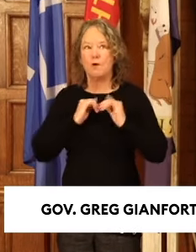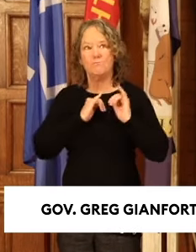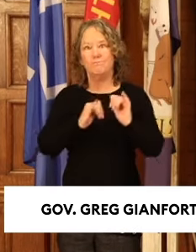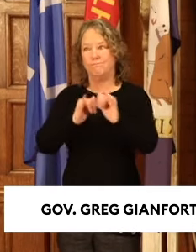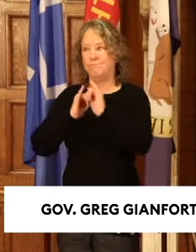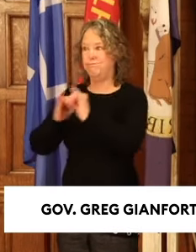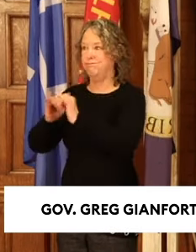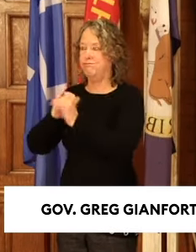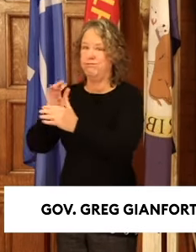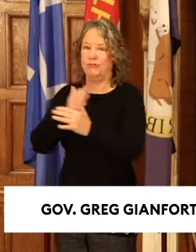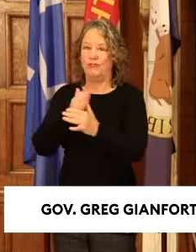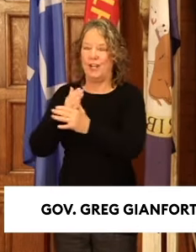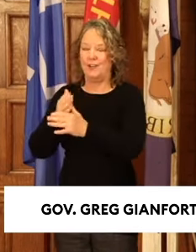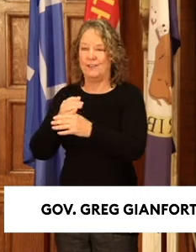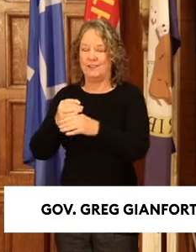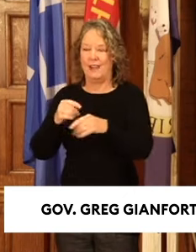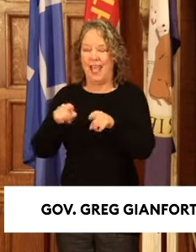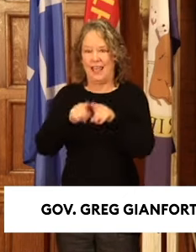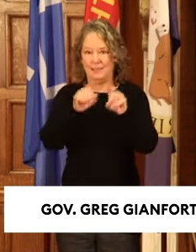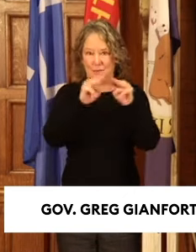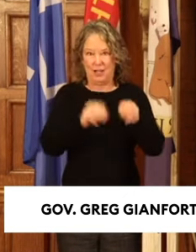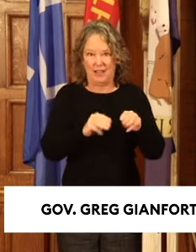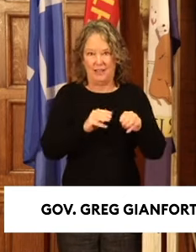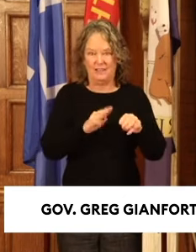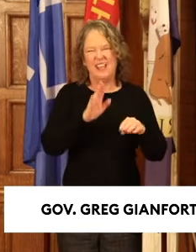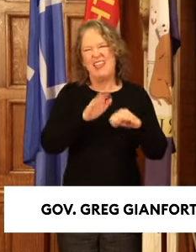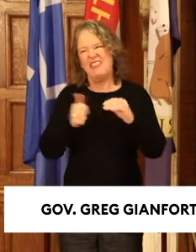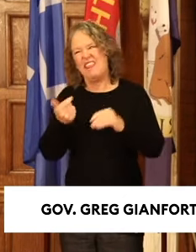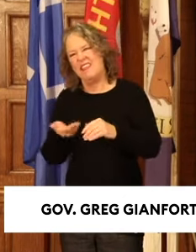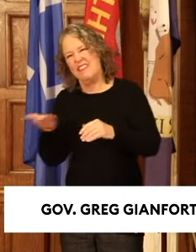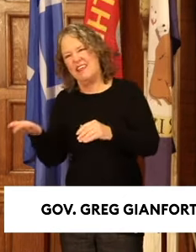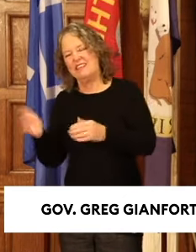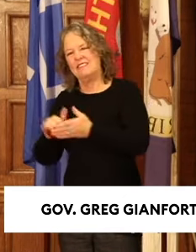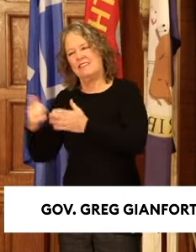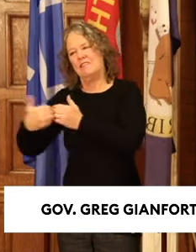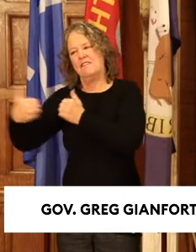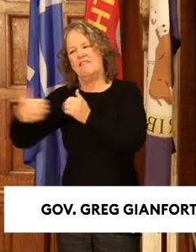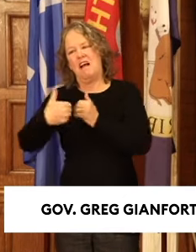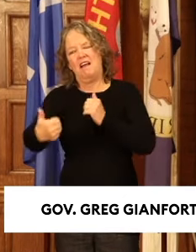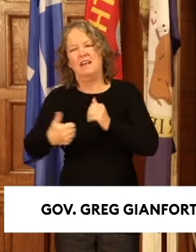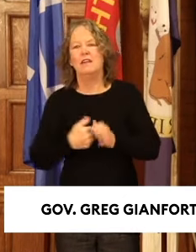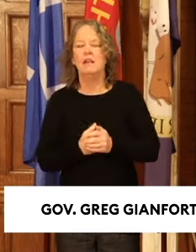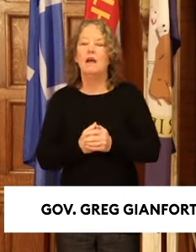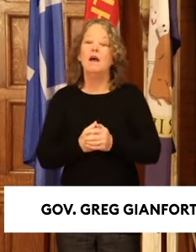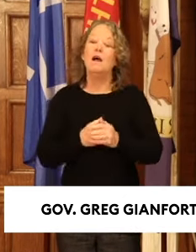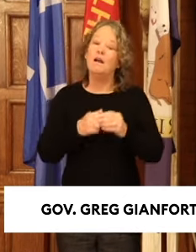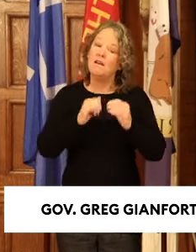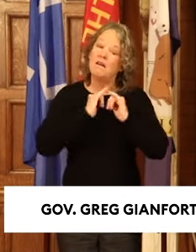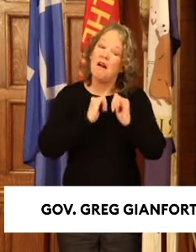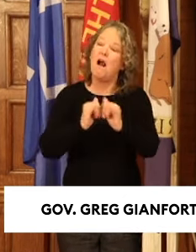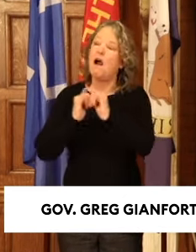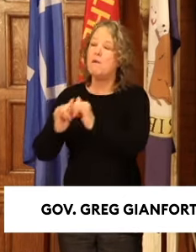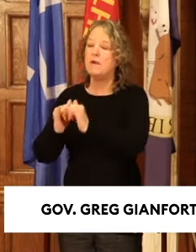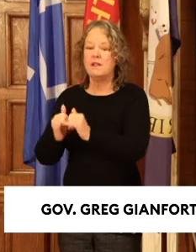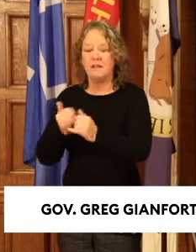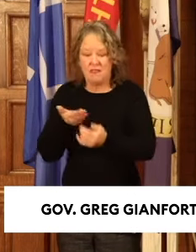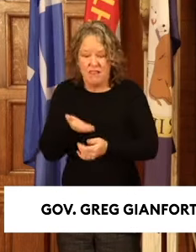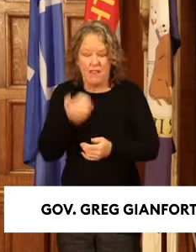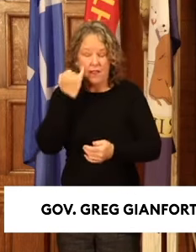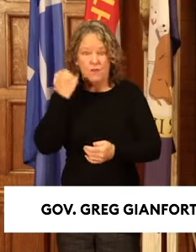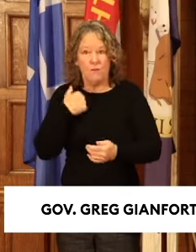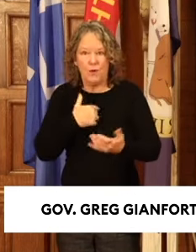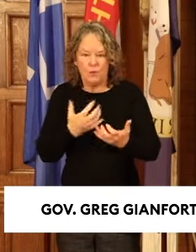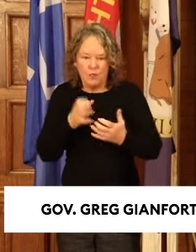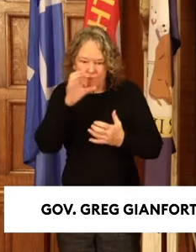as Montanans than divides us. Common ground is always there if we're willing to look for it and